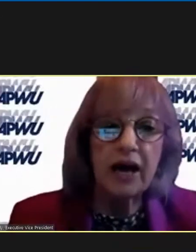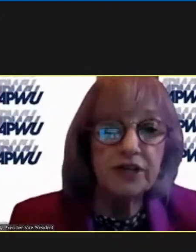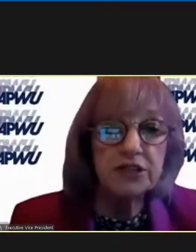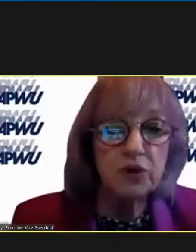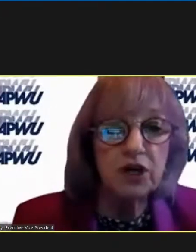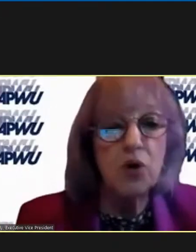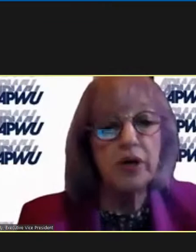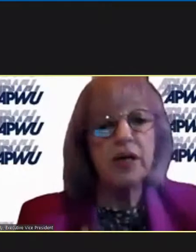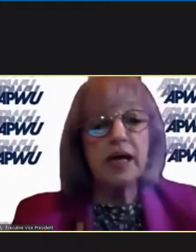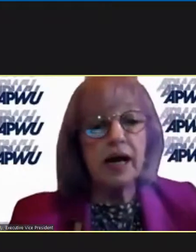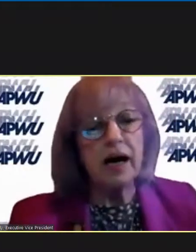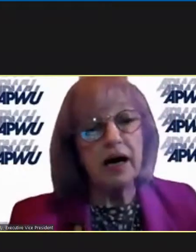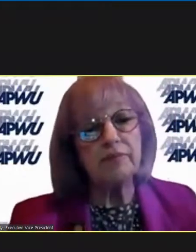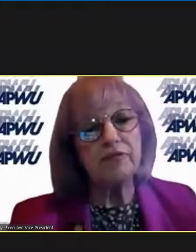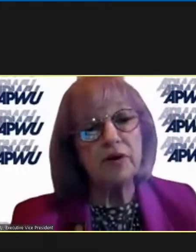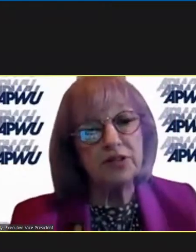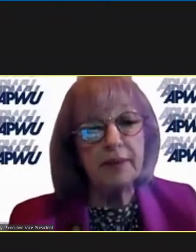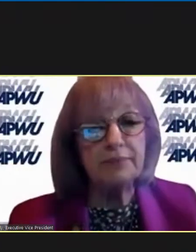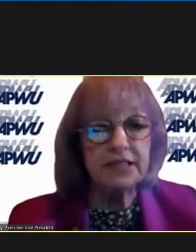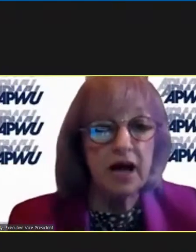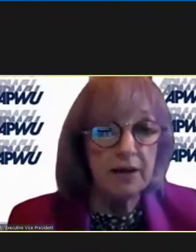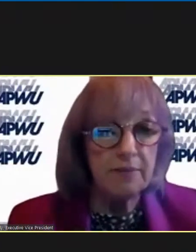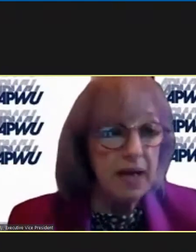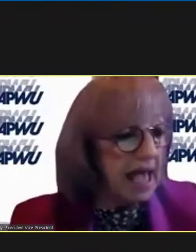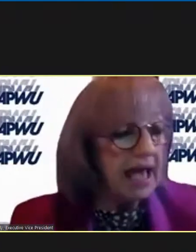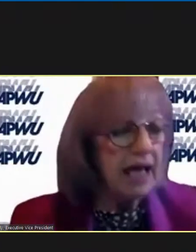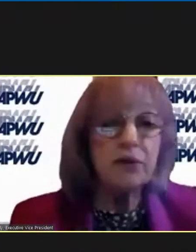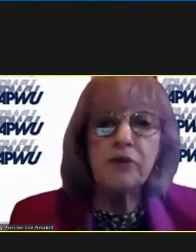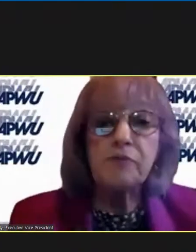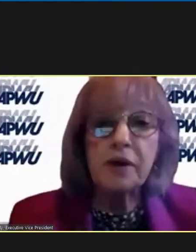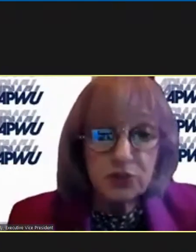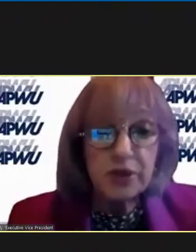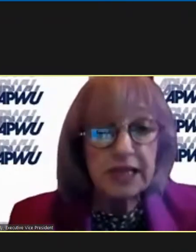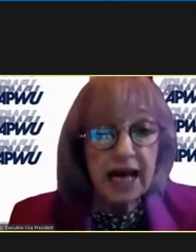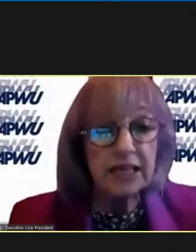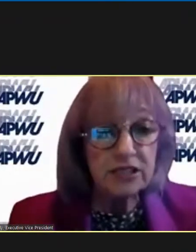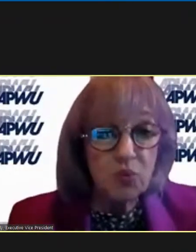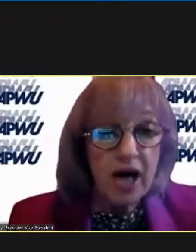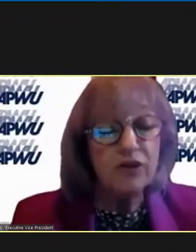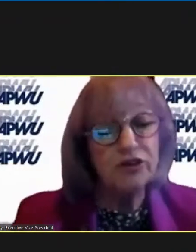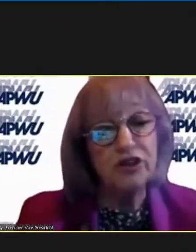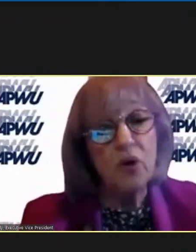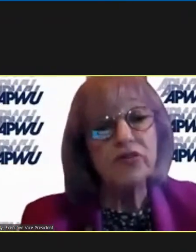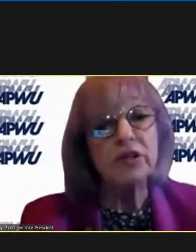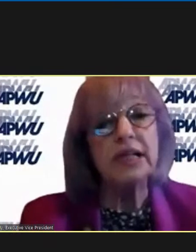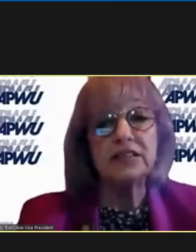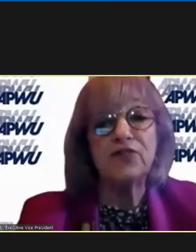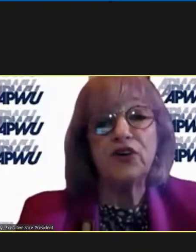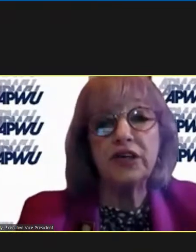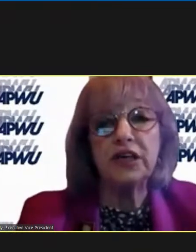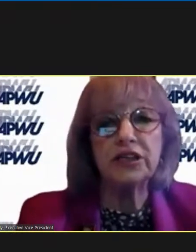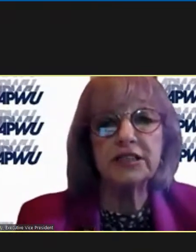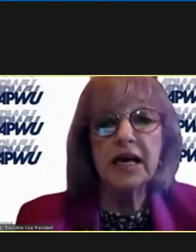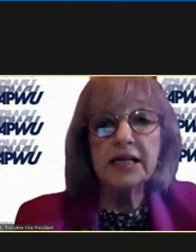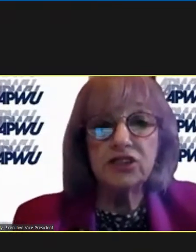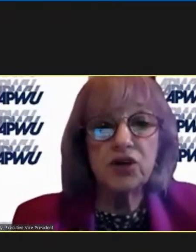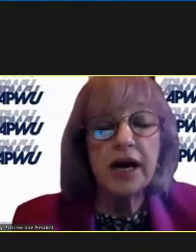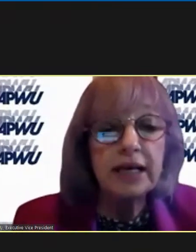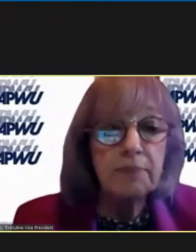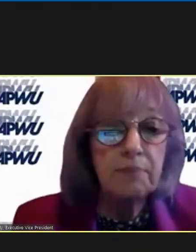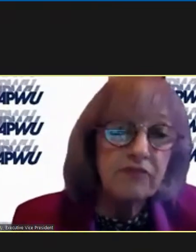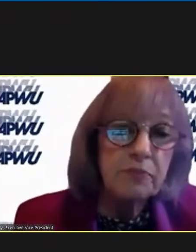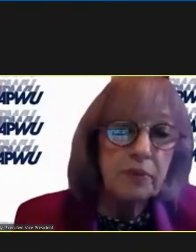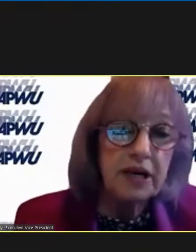find out how things were going um from time to time and we've been doing that as well you know over the last few years